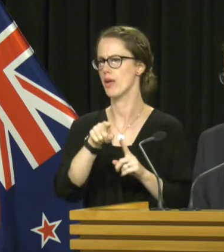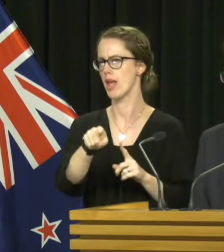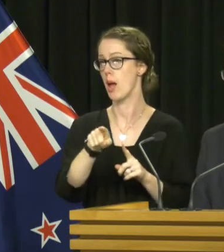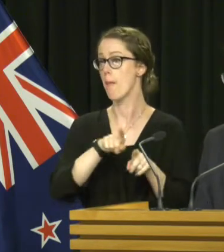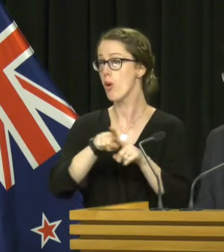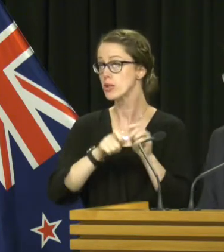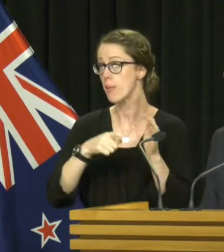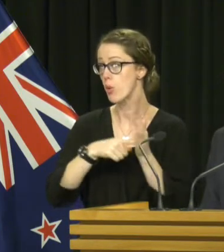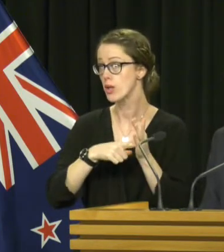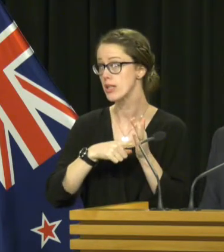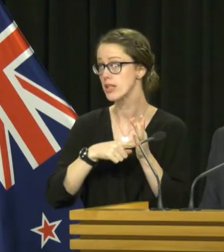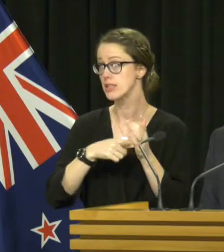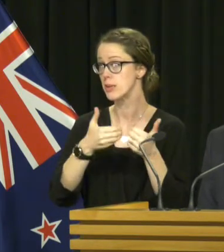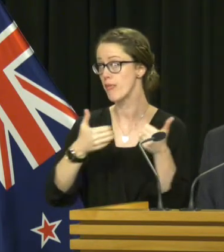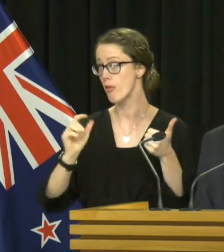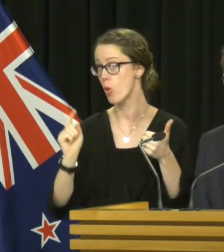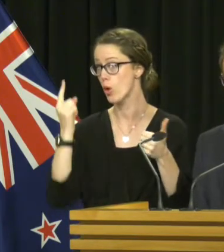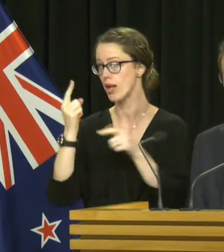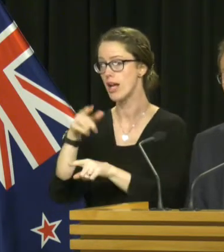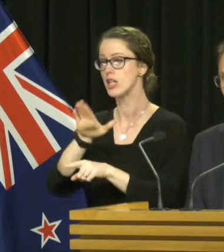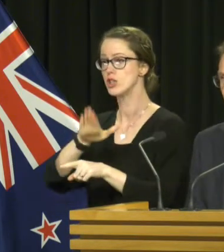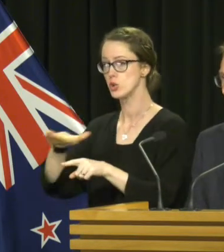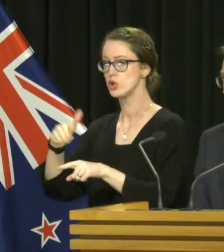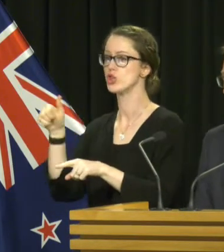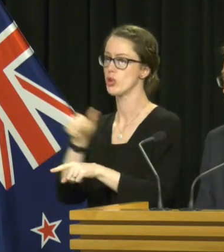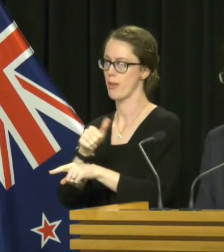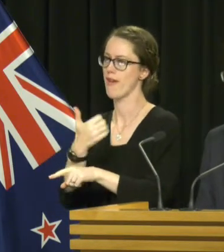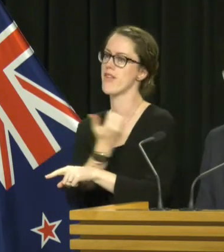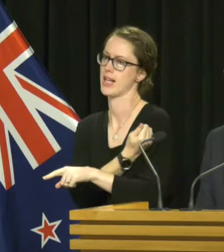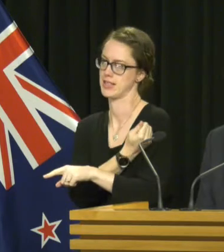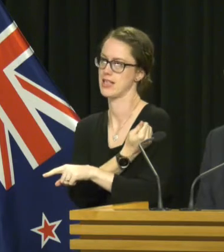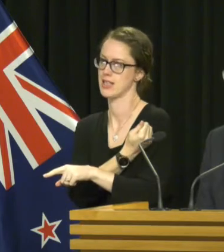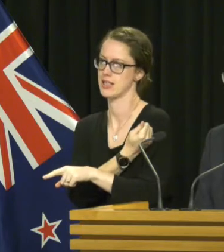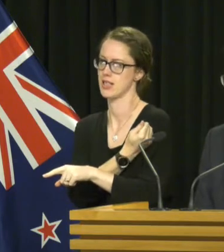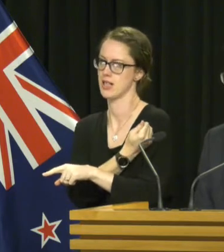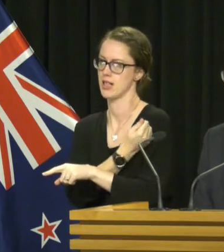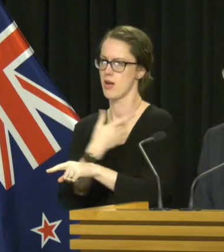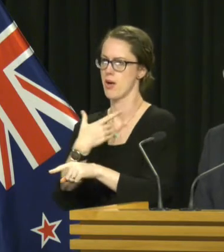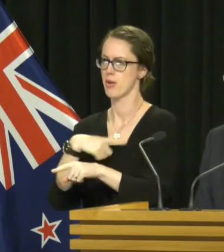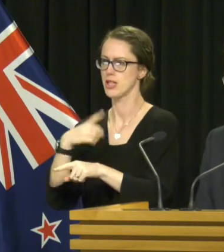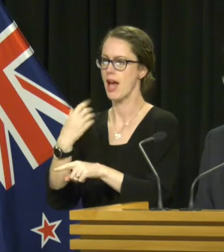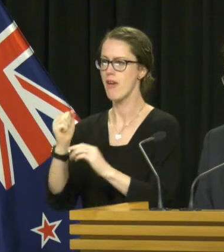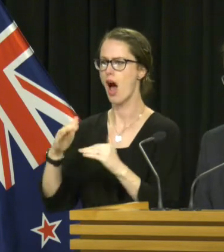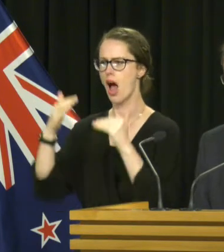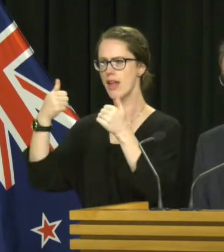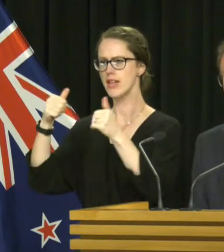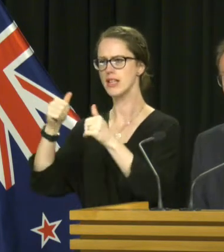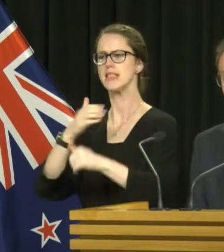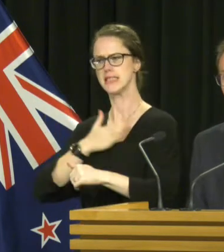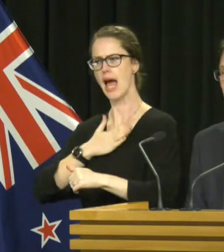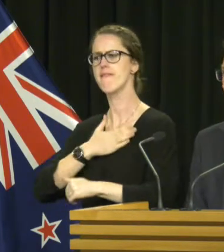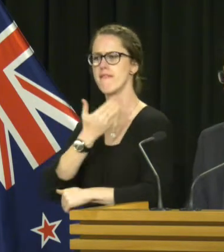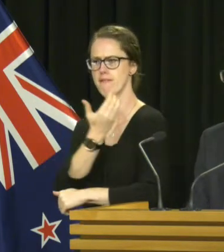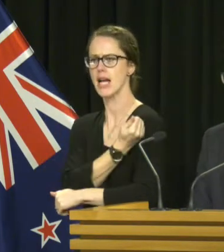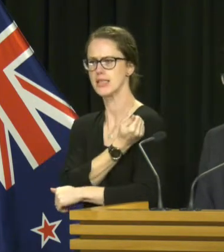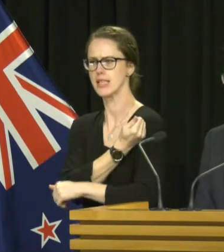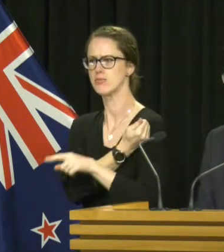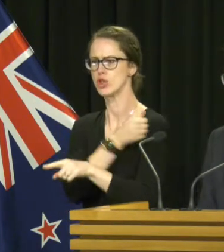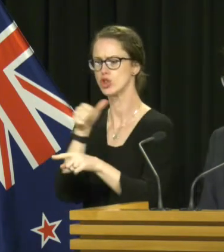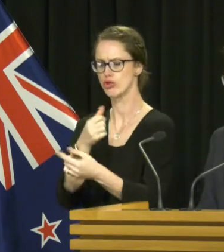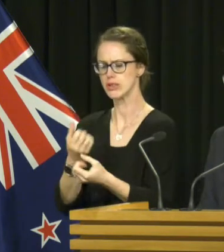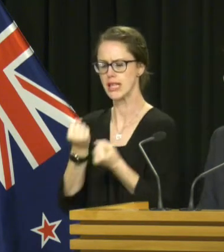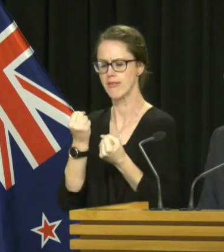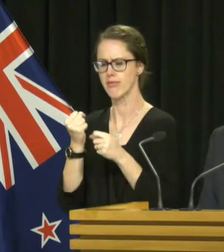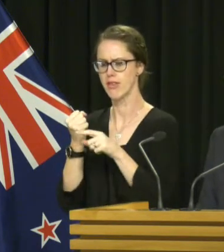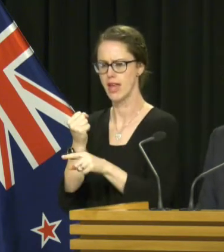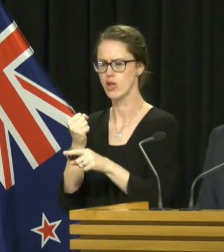the most important thing outside of Auckland is that children are vaccinated vaccinated with this highly effective, very safe vaccine and that they receive